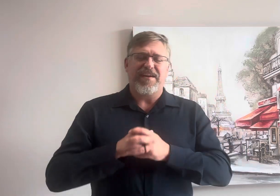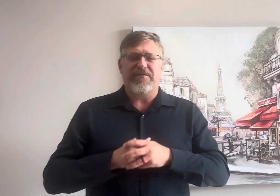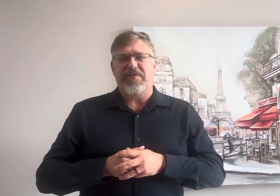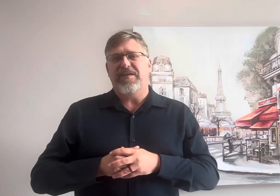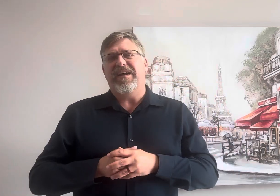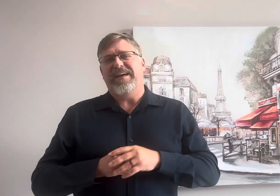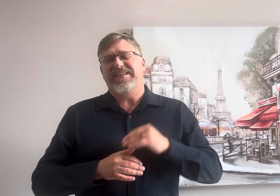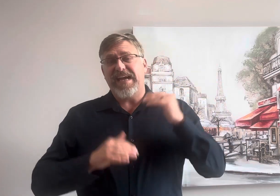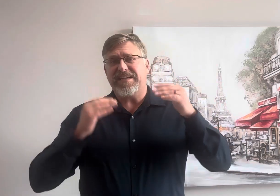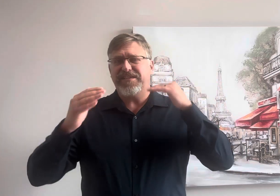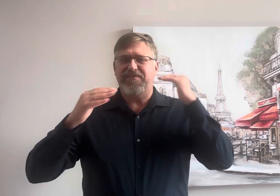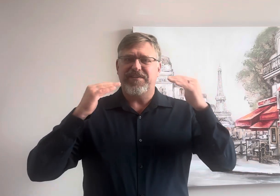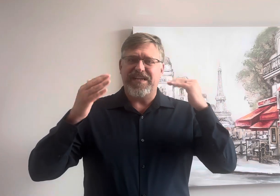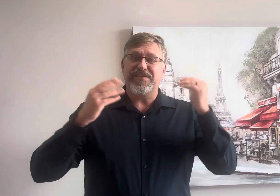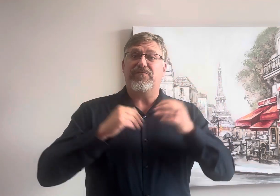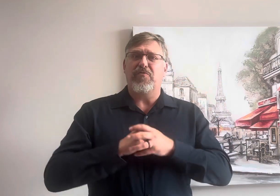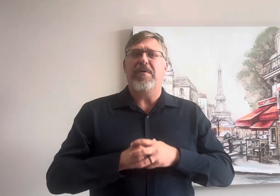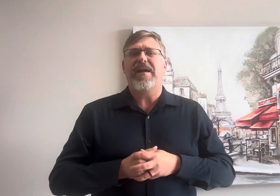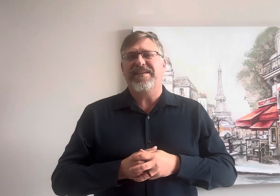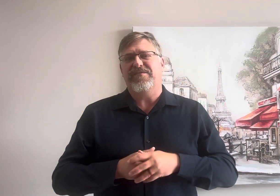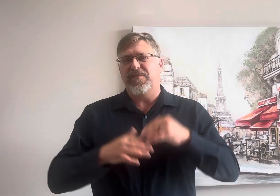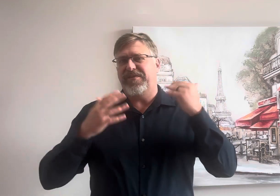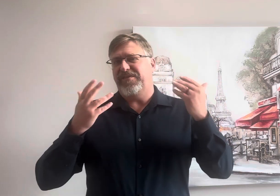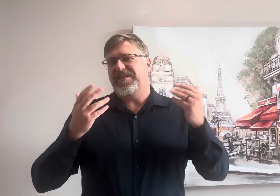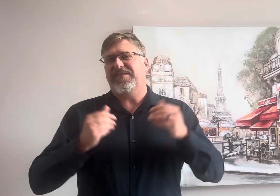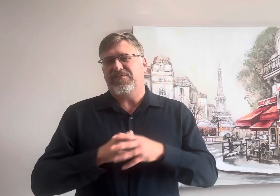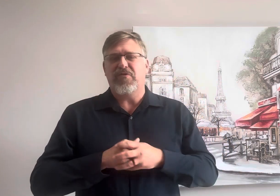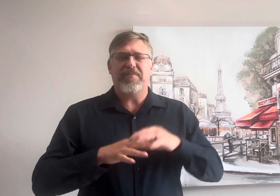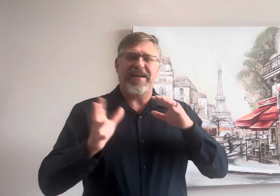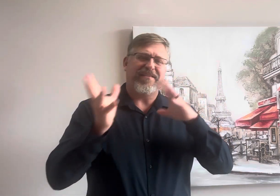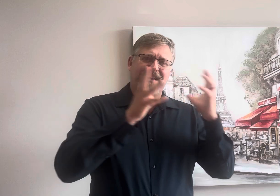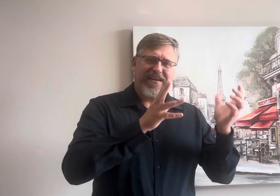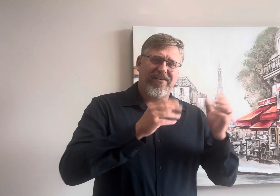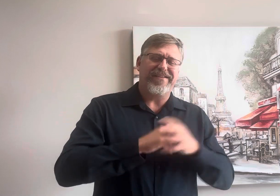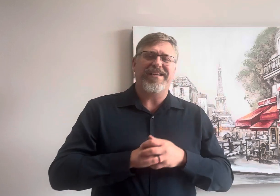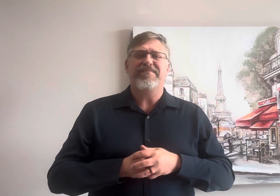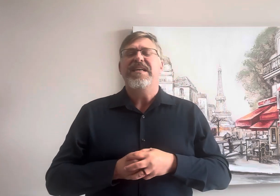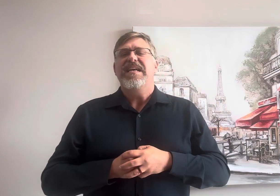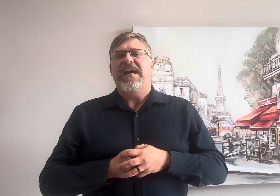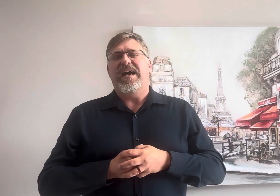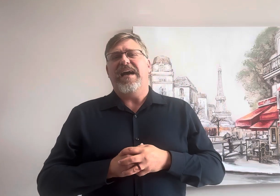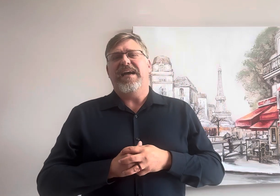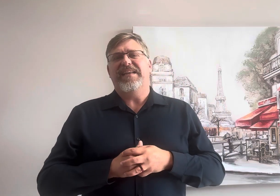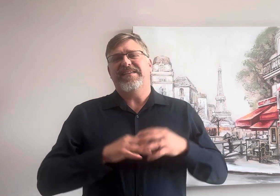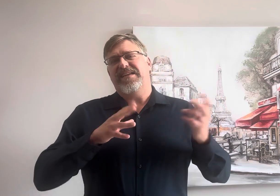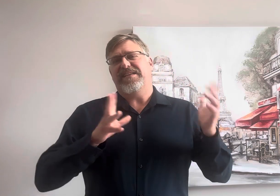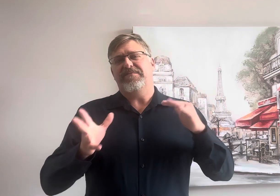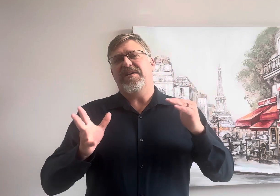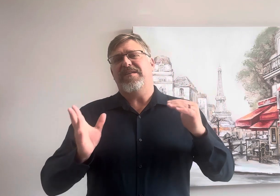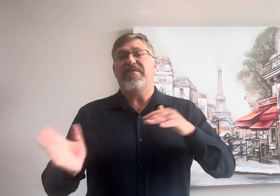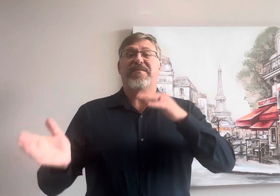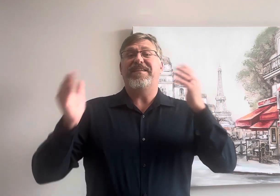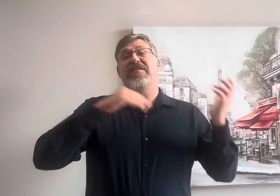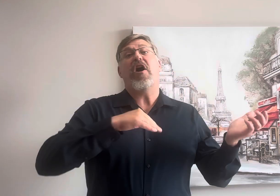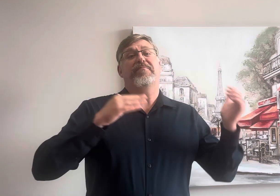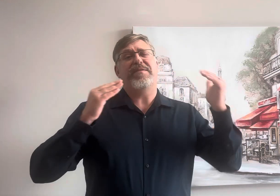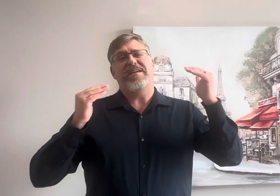different uh tests in the sense of robotics and whether you can tell it's a robot i love that concept uh in the sense of them talking about it not being